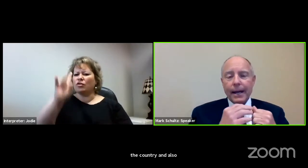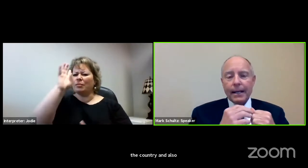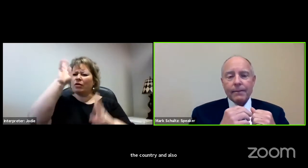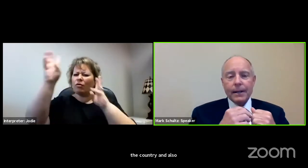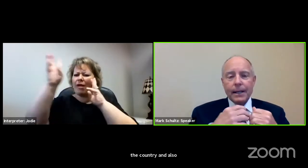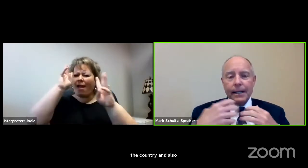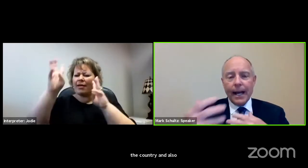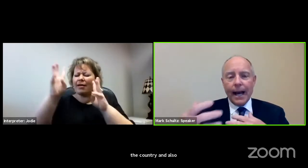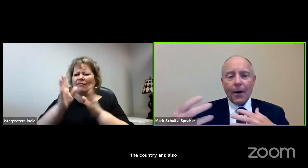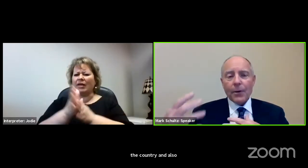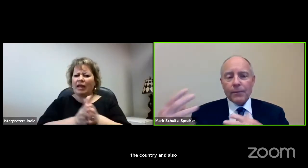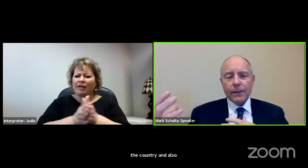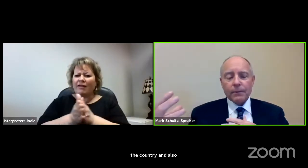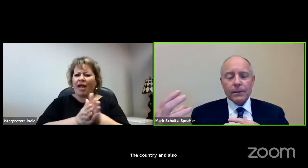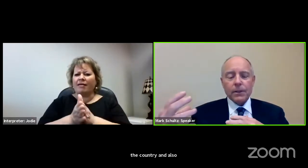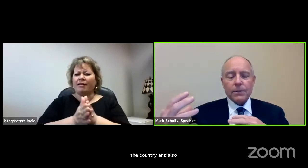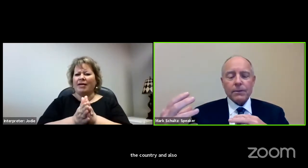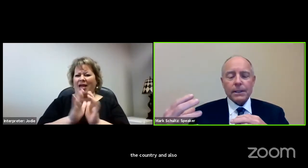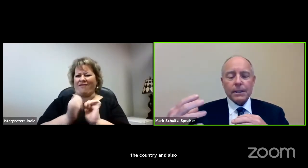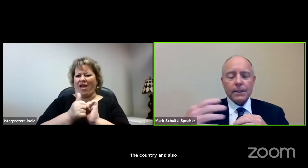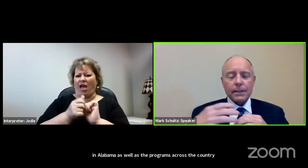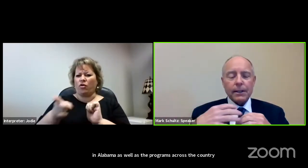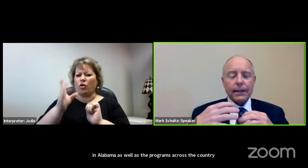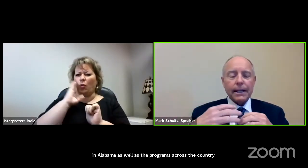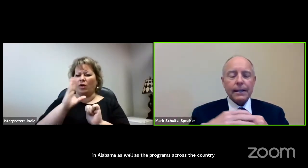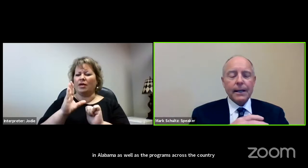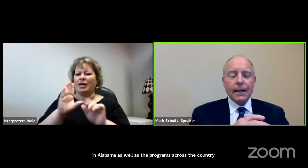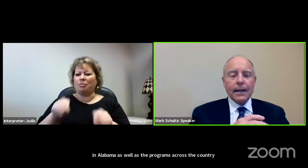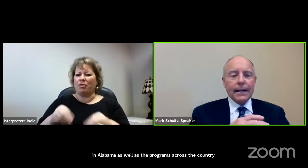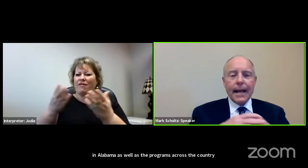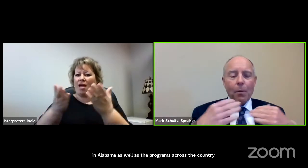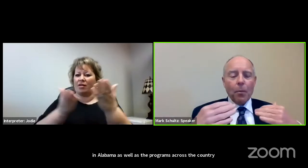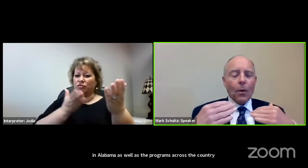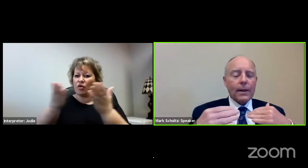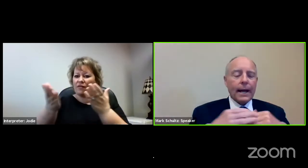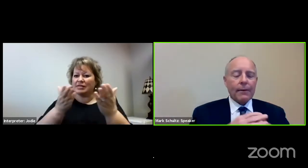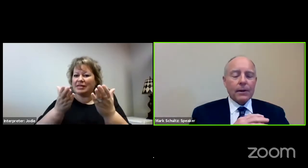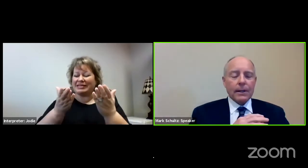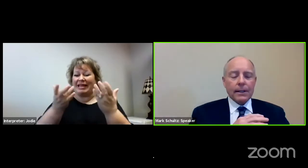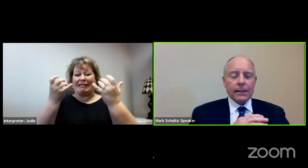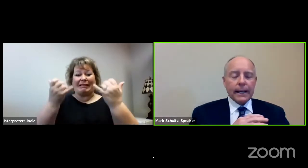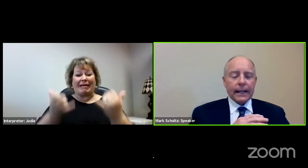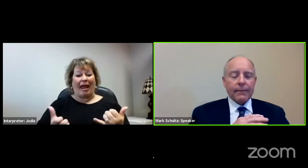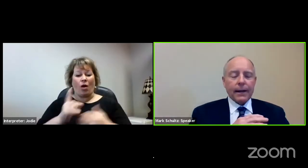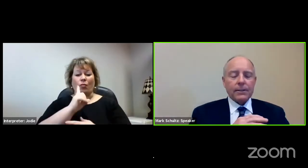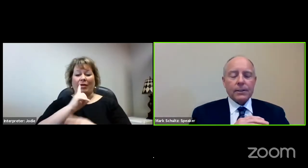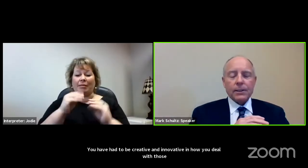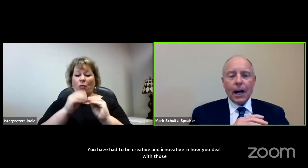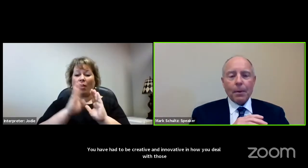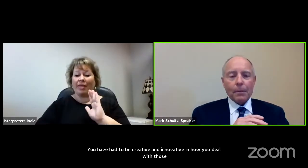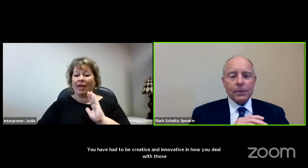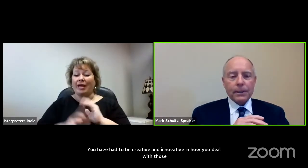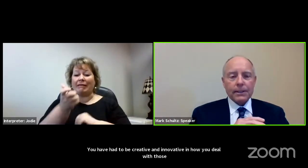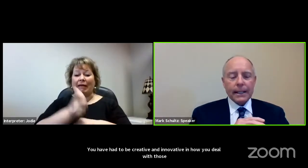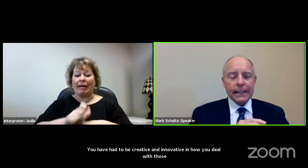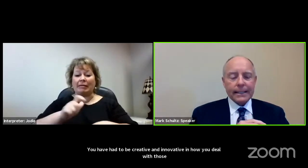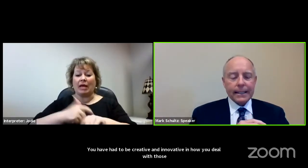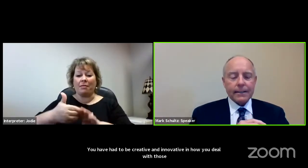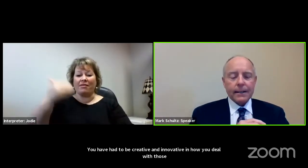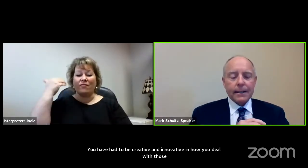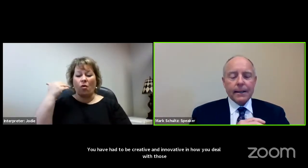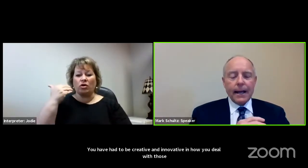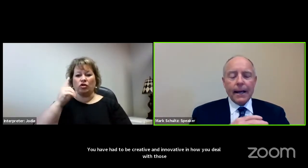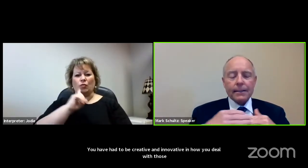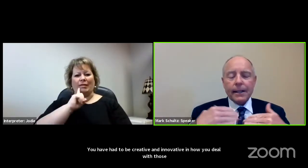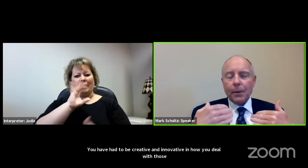and innovative in how you've delivered those services that are needed now more than ever to take advantage of the job opportunities that